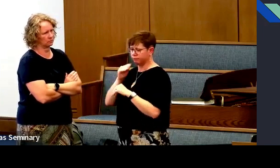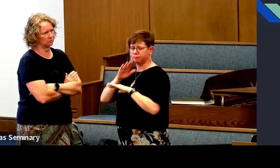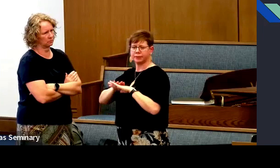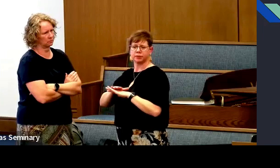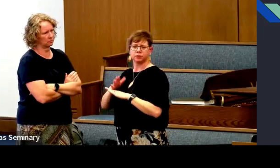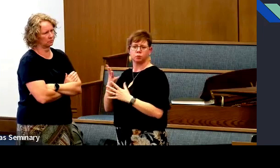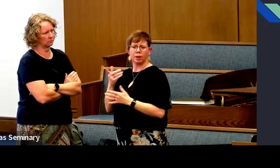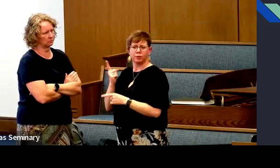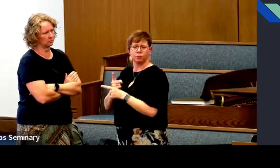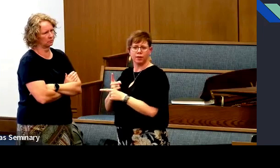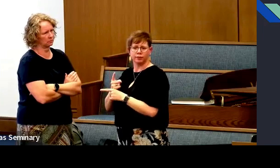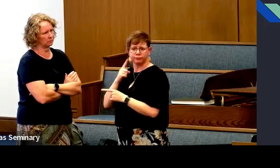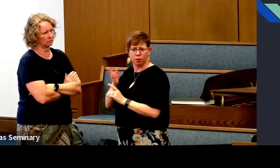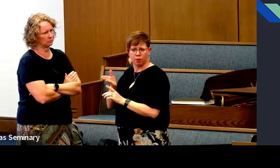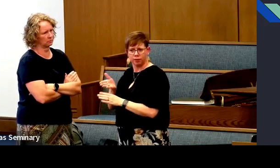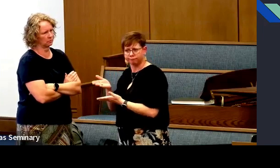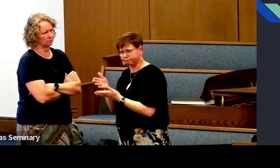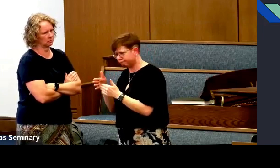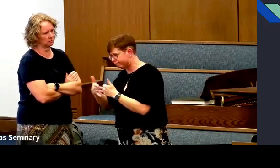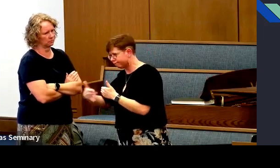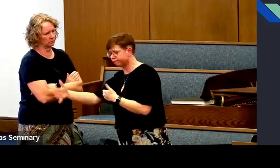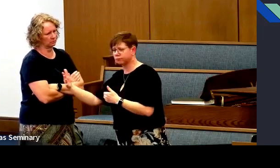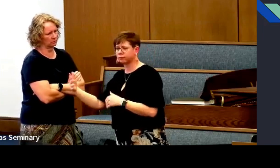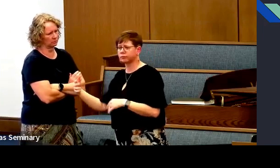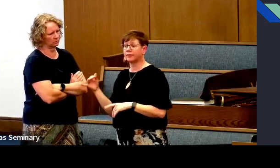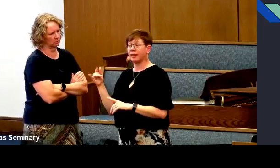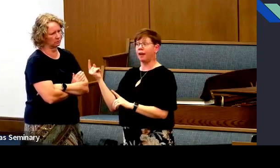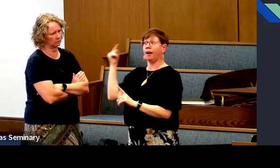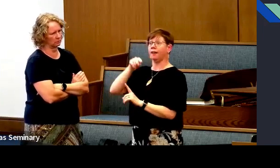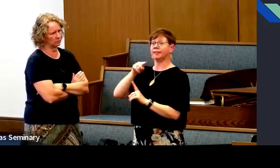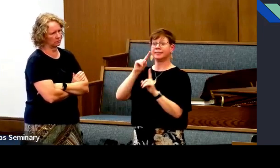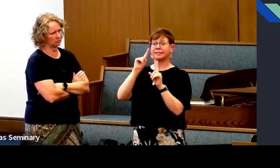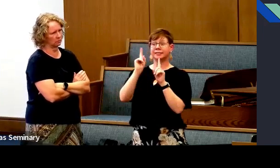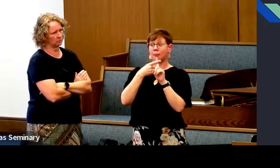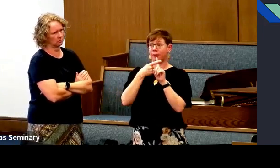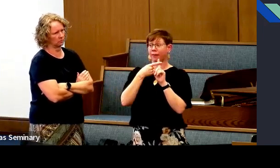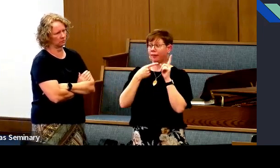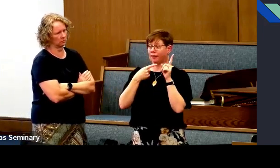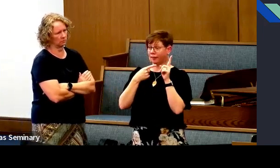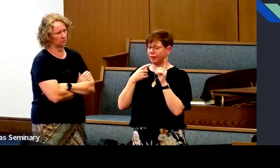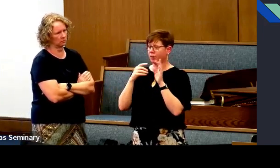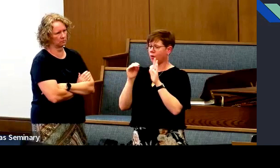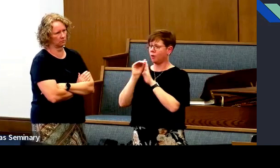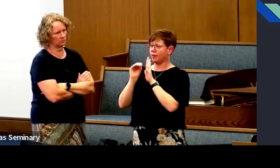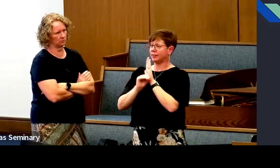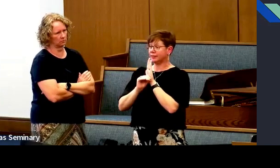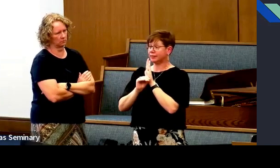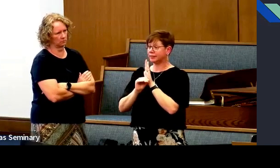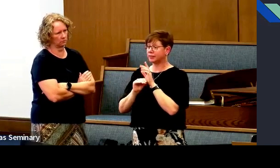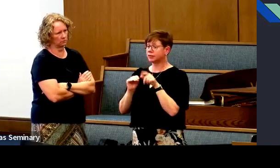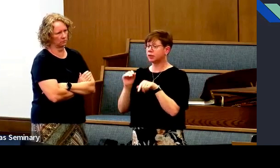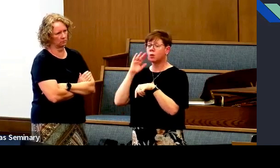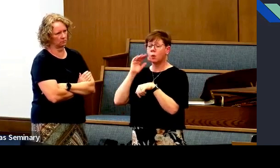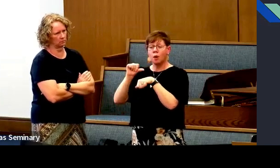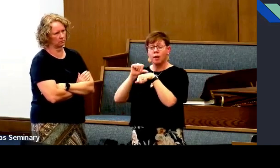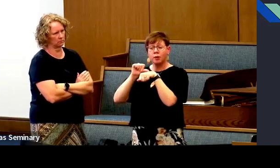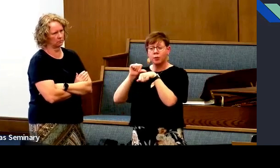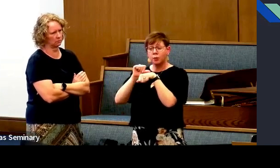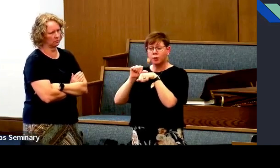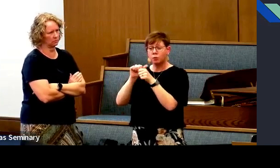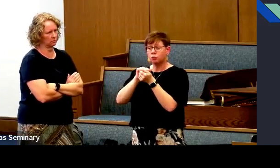And we still can pray that blessings can be put upon the heads of our loved ones.